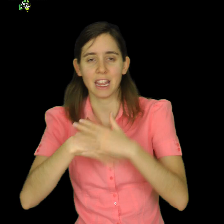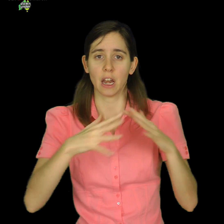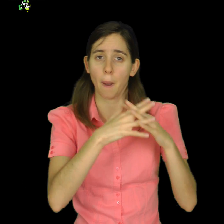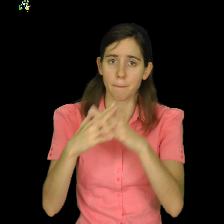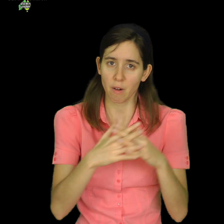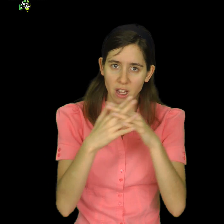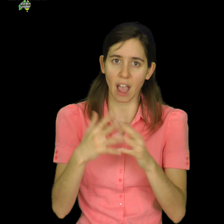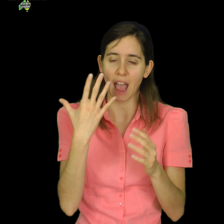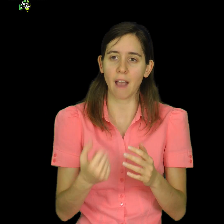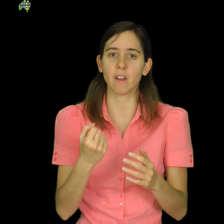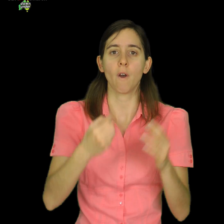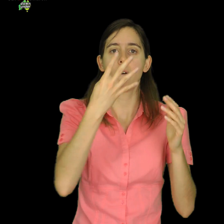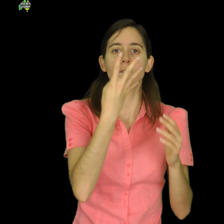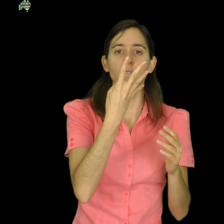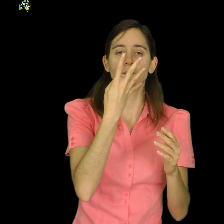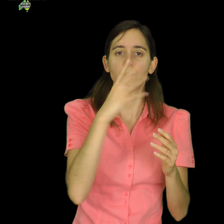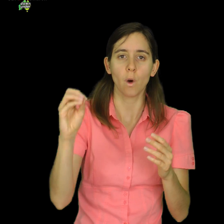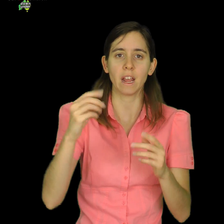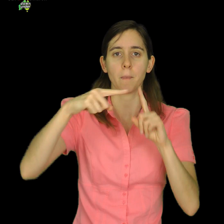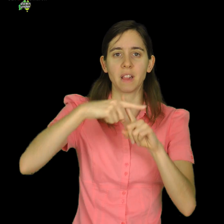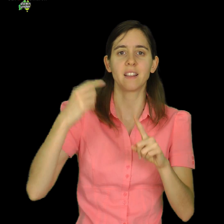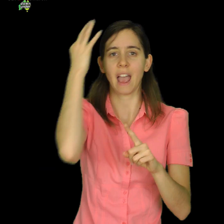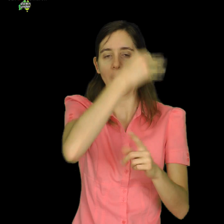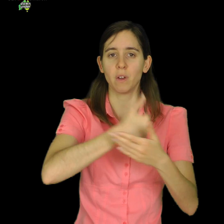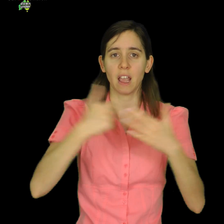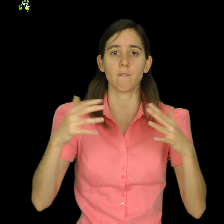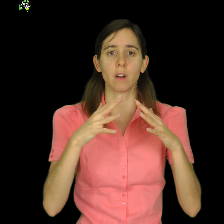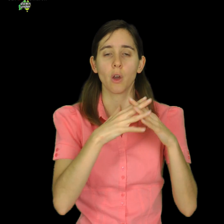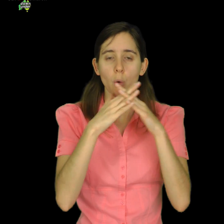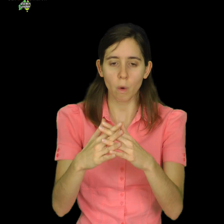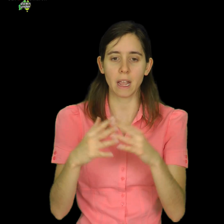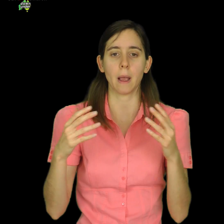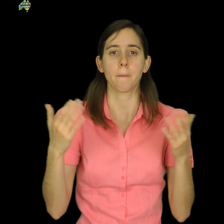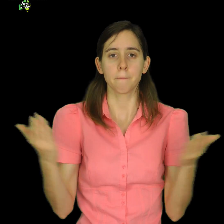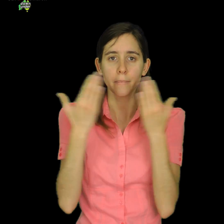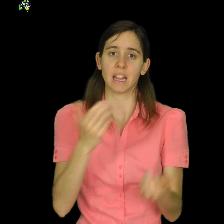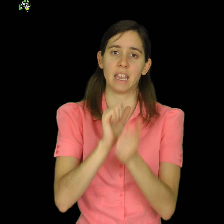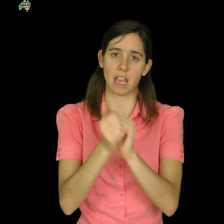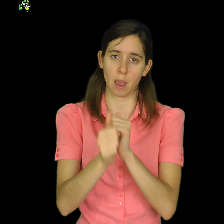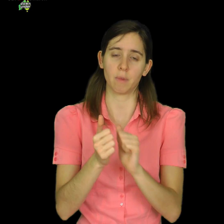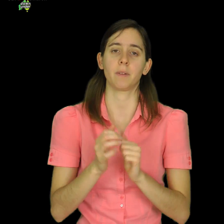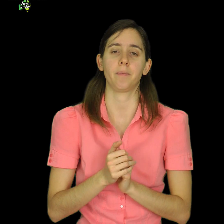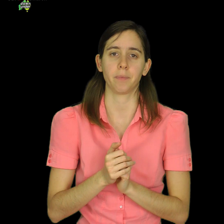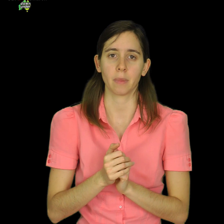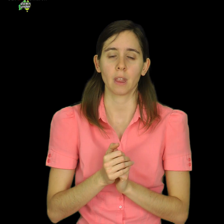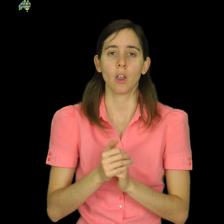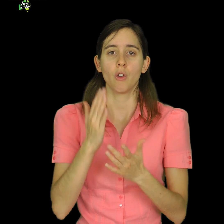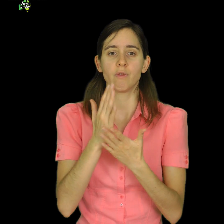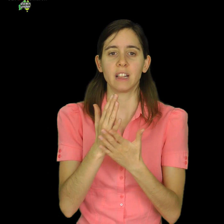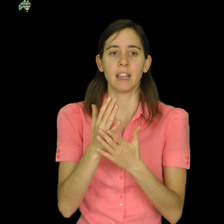a week. According to data collected by researcher George Barna, entertainment media addiction is